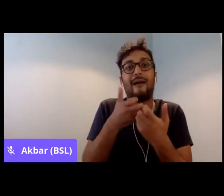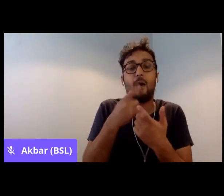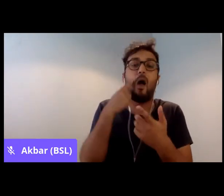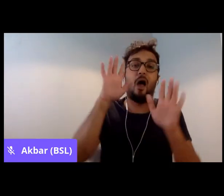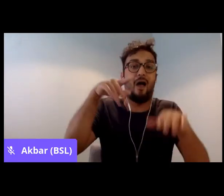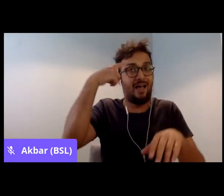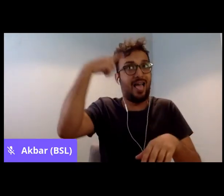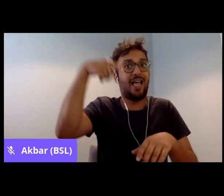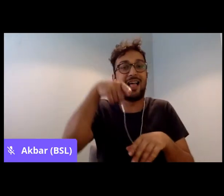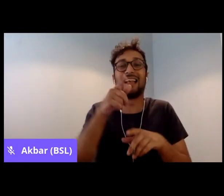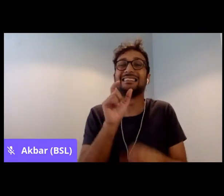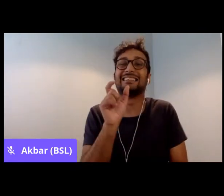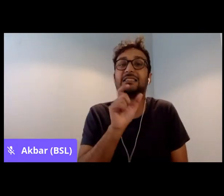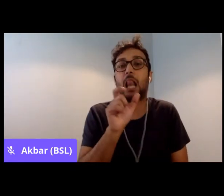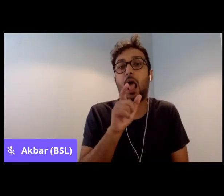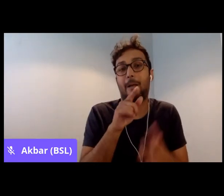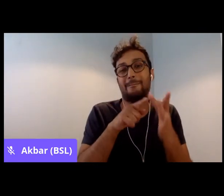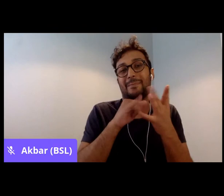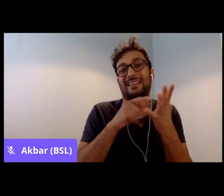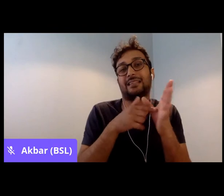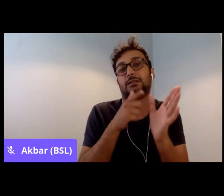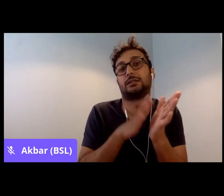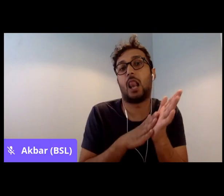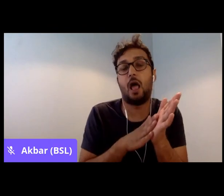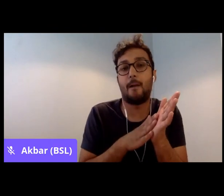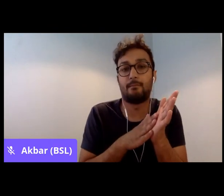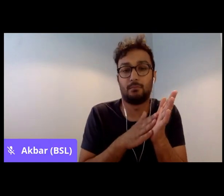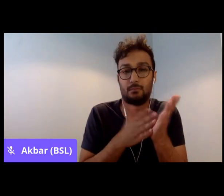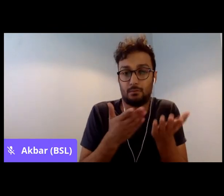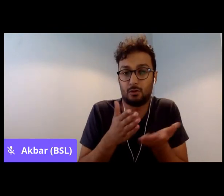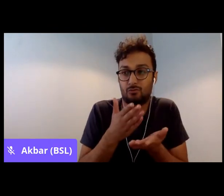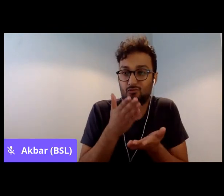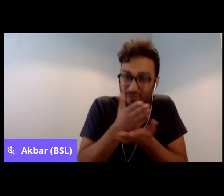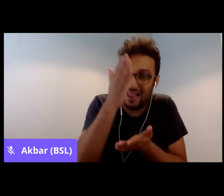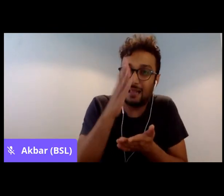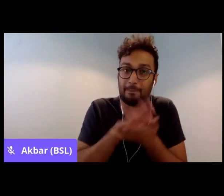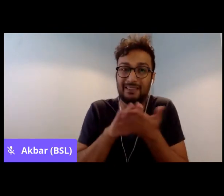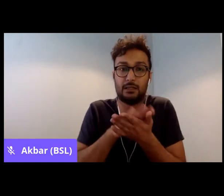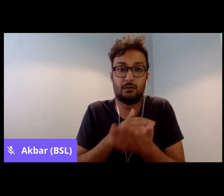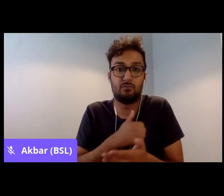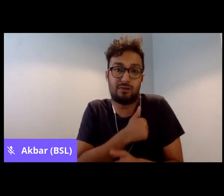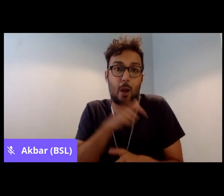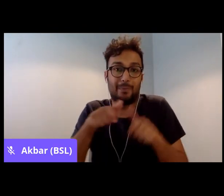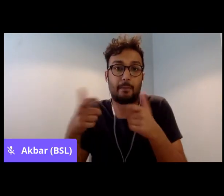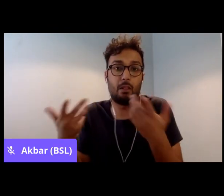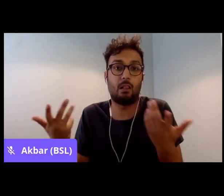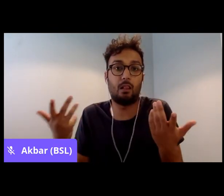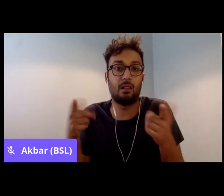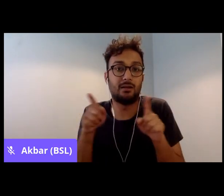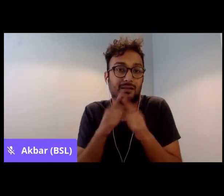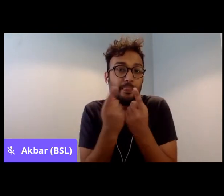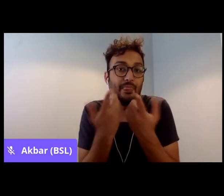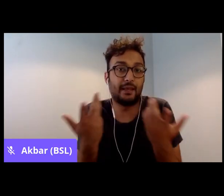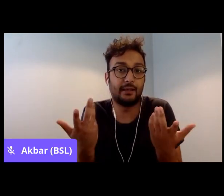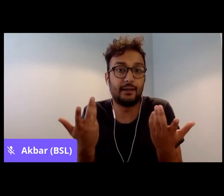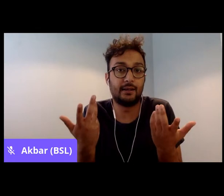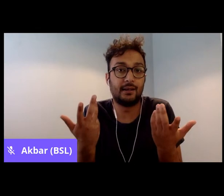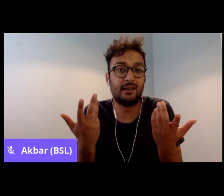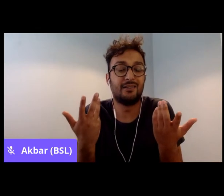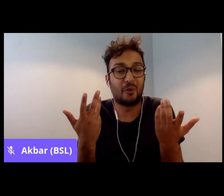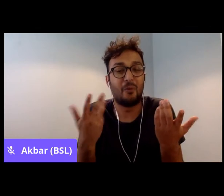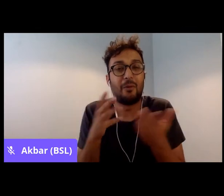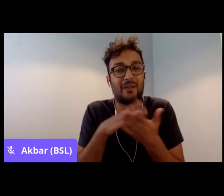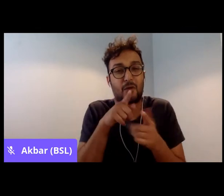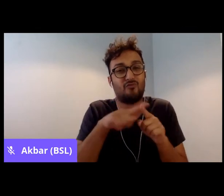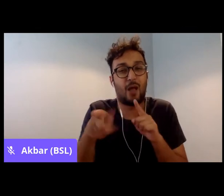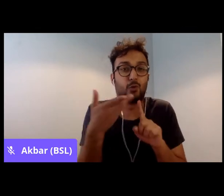ways in which racism operates today, I think, makes it like that. But that's not always the case. so, you know, for me, as someone who's a socialist, I am